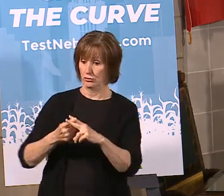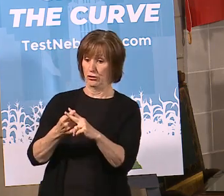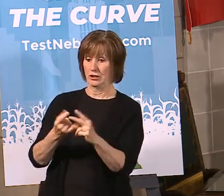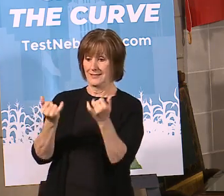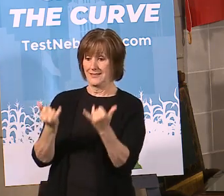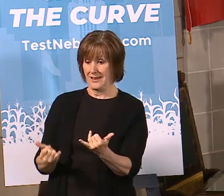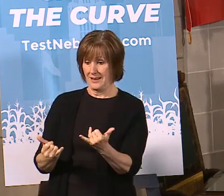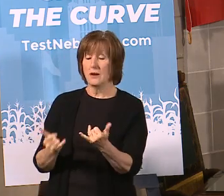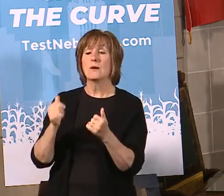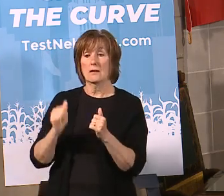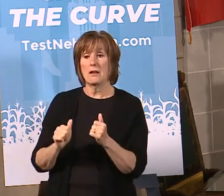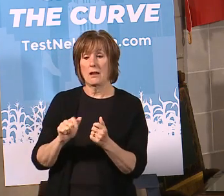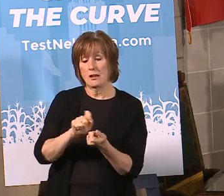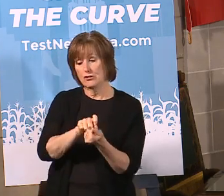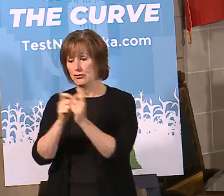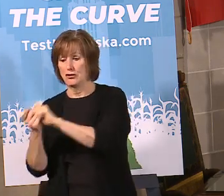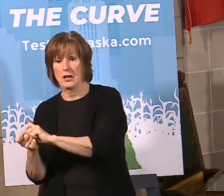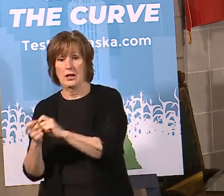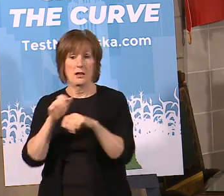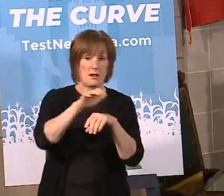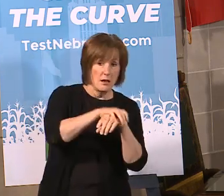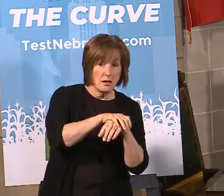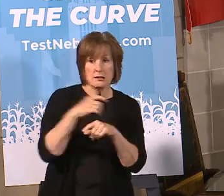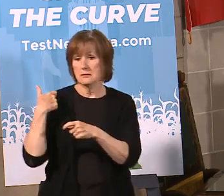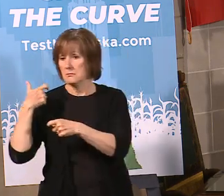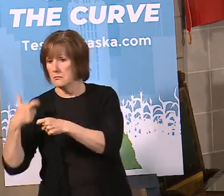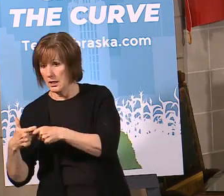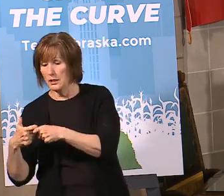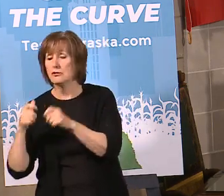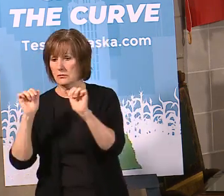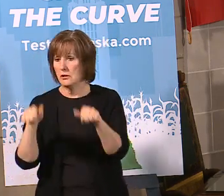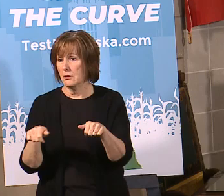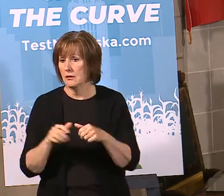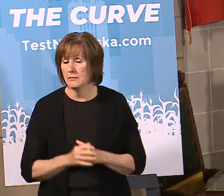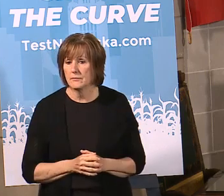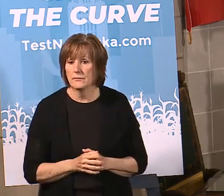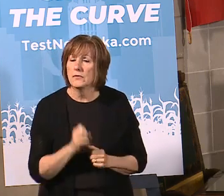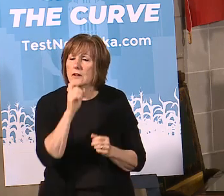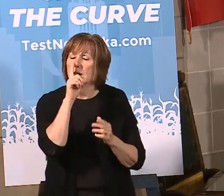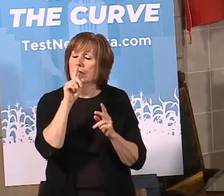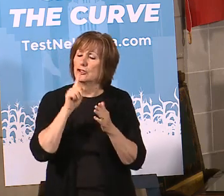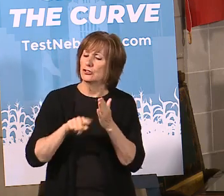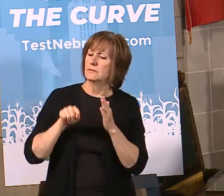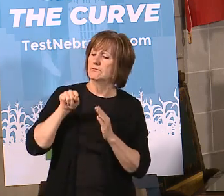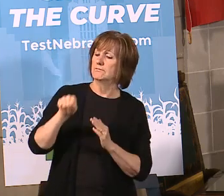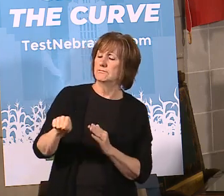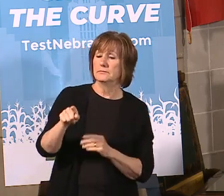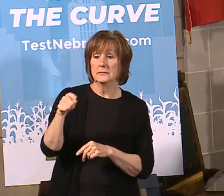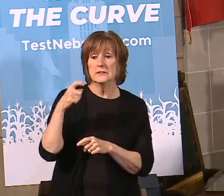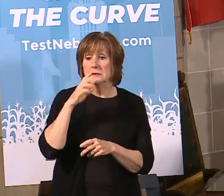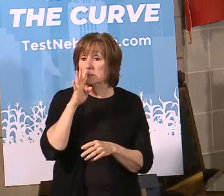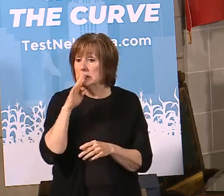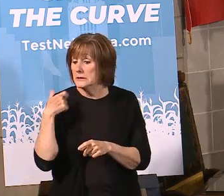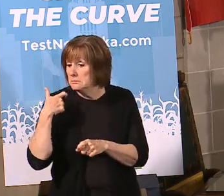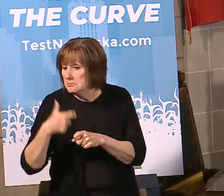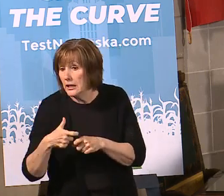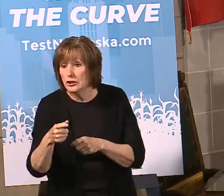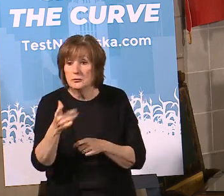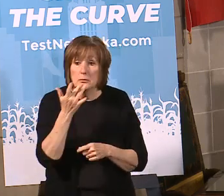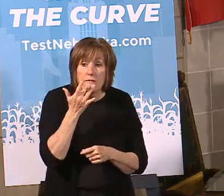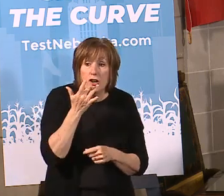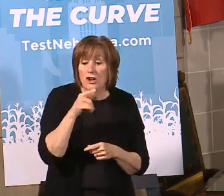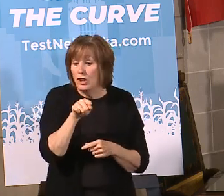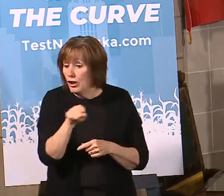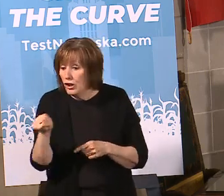now you'll be able to flip from English to Spanish. So go check that out. Again if you're a Spanish language speaker and prefer to fill out that